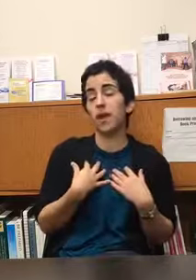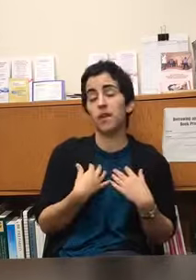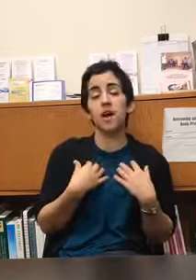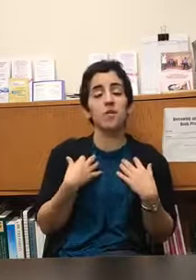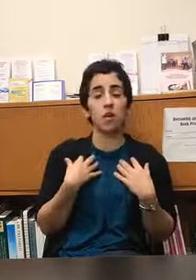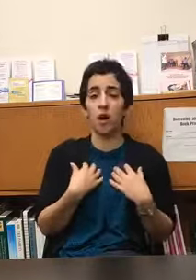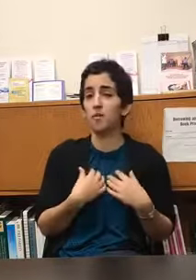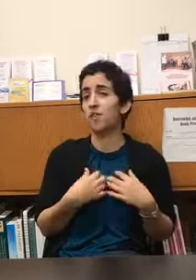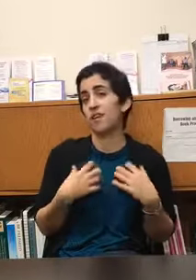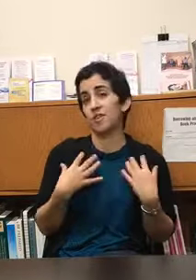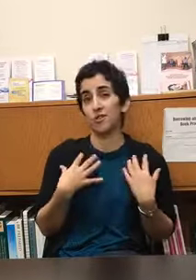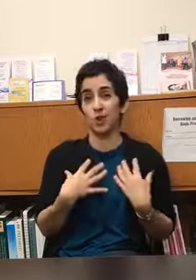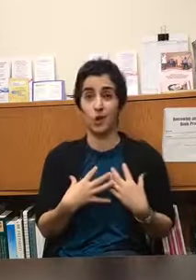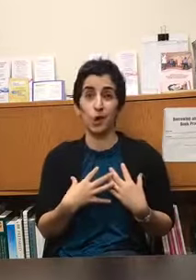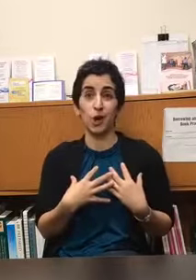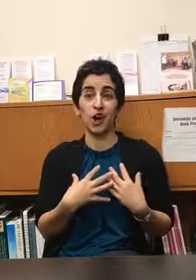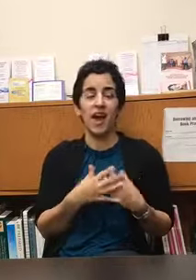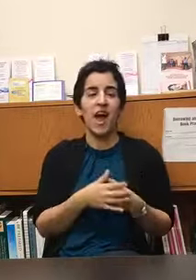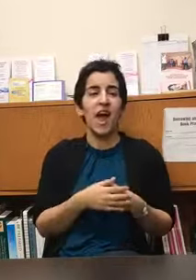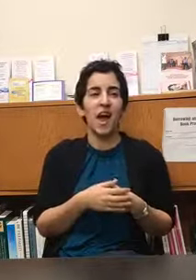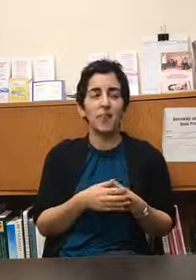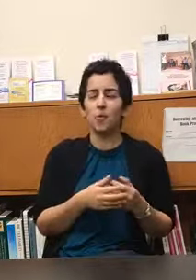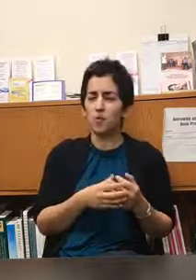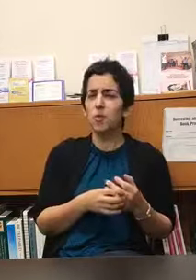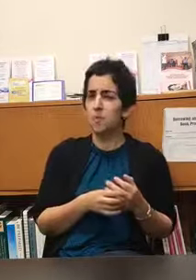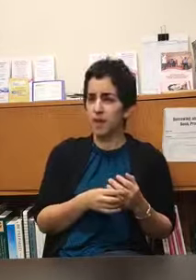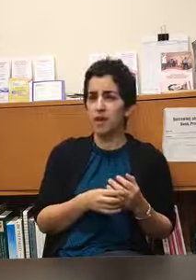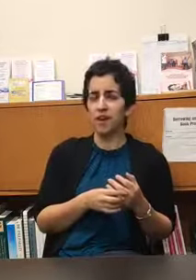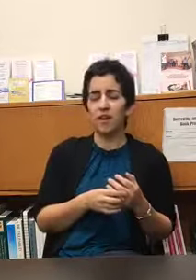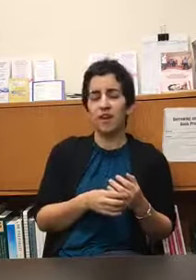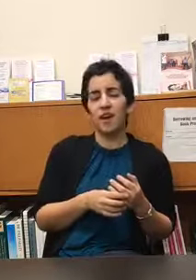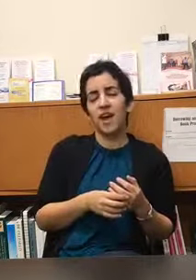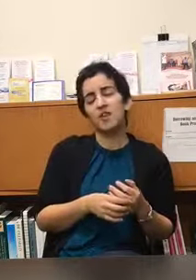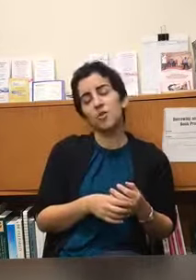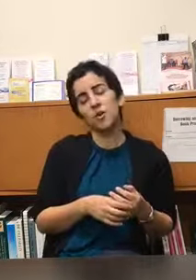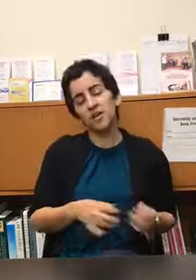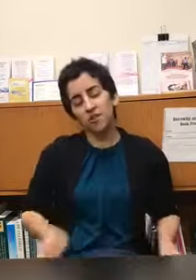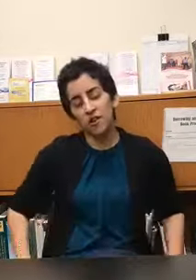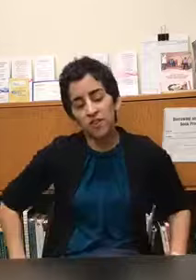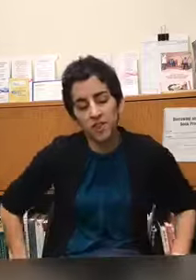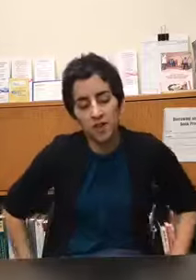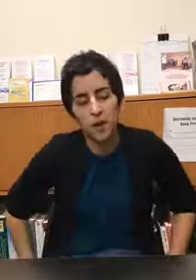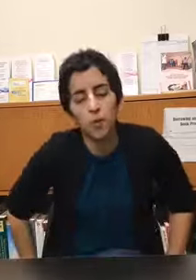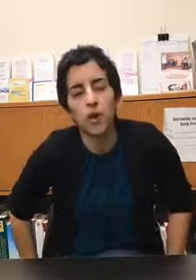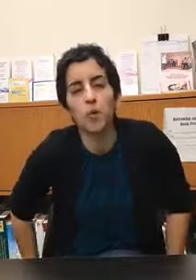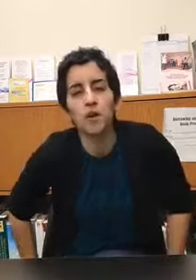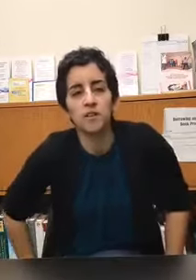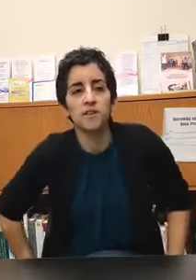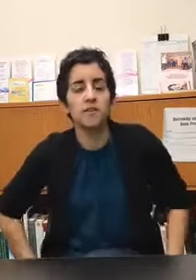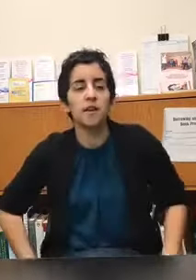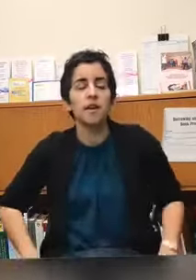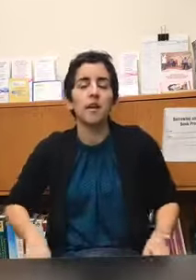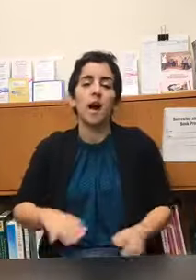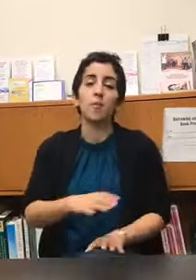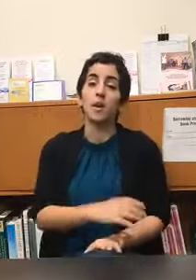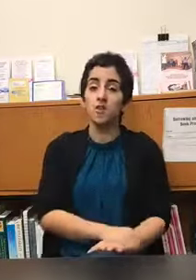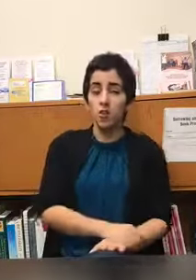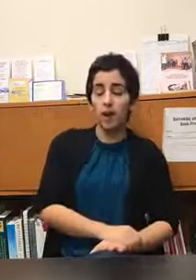that I felt confident and secure and that was really big and so when I started thinking about what I wanted to study um in undergrad